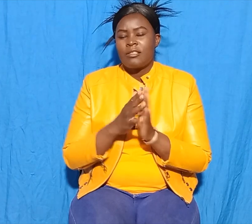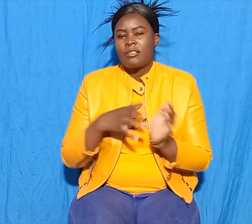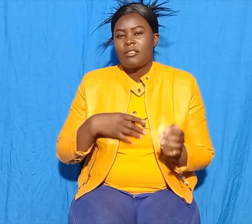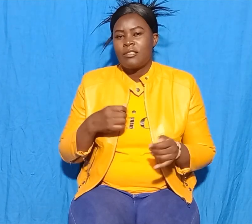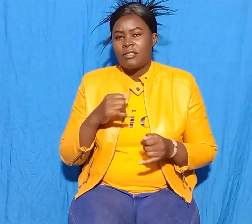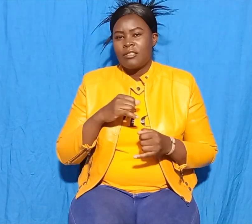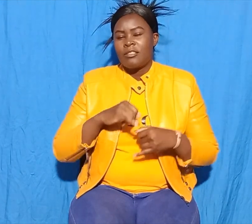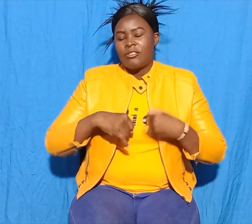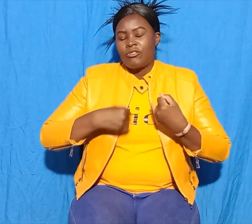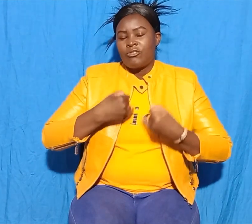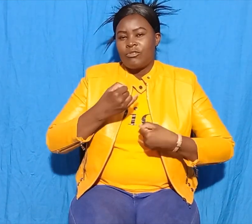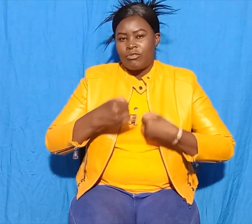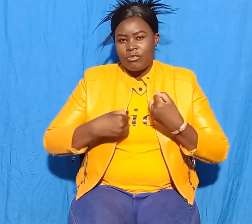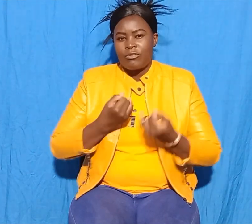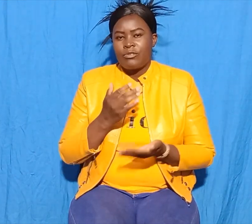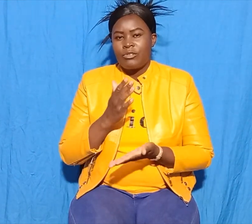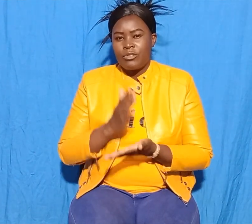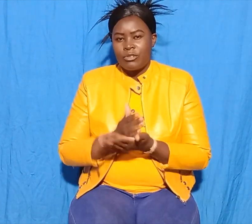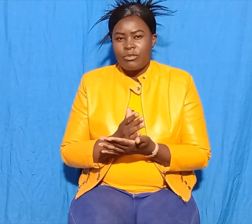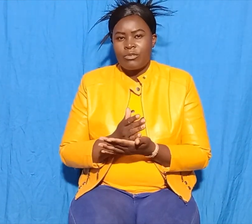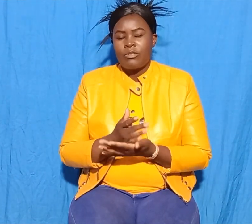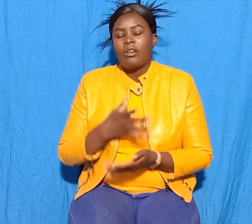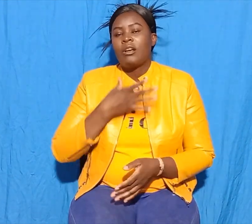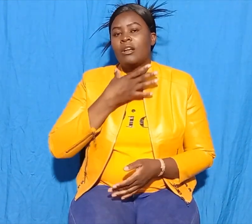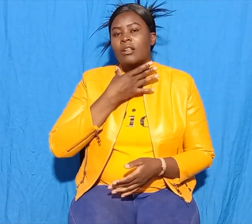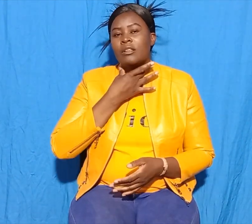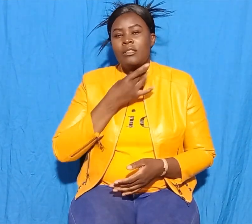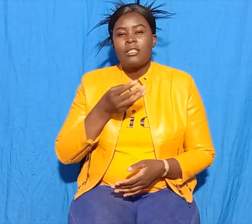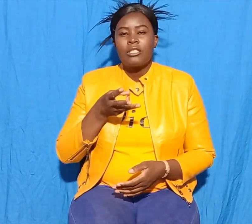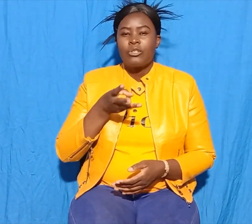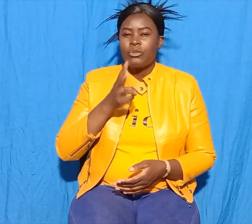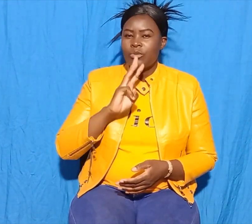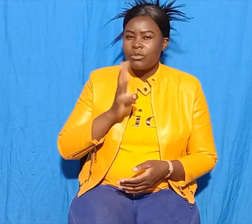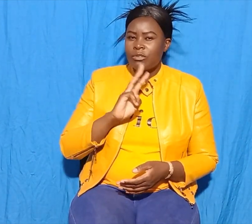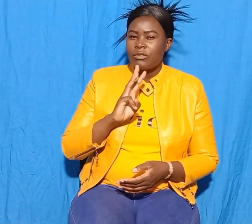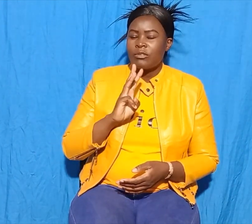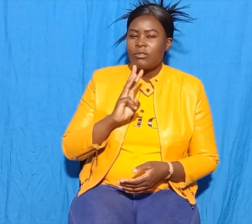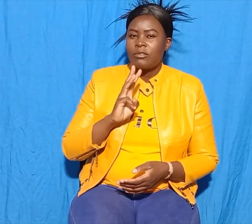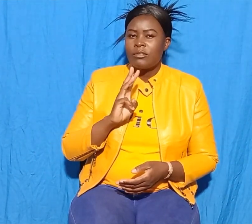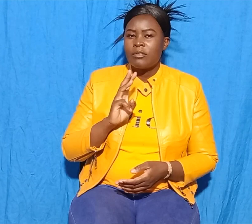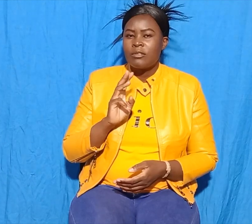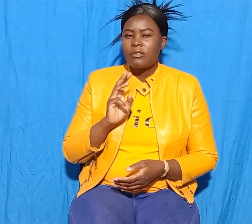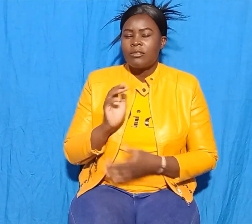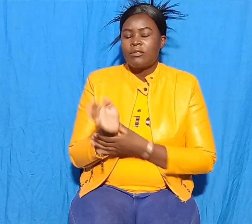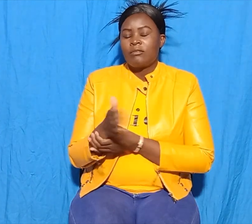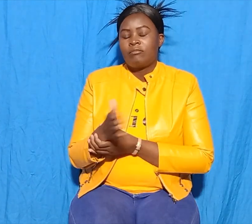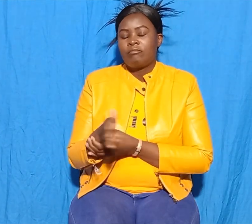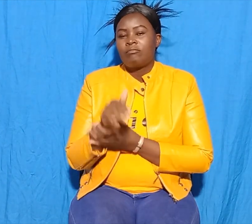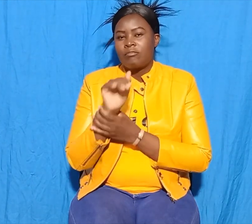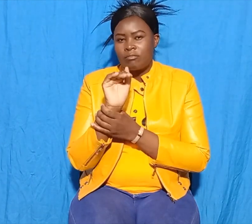Do you like the waters? Asked the ocean. Is the ocean better than the forest?